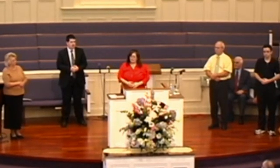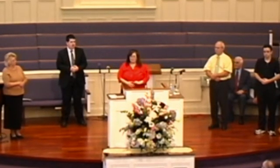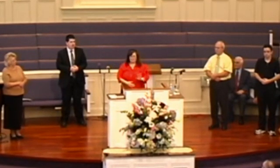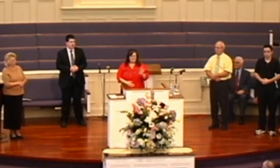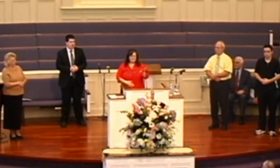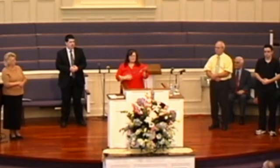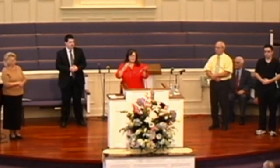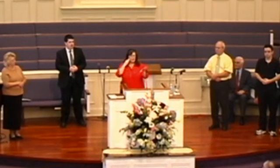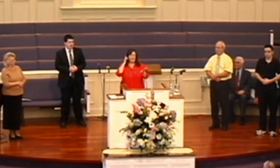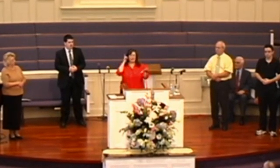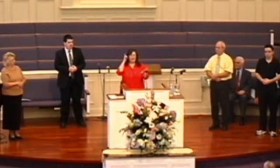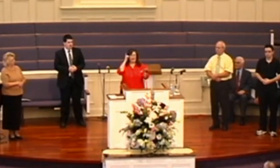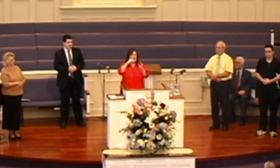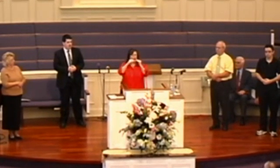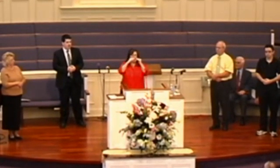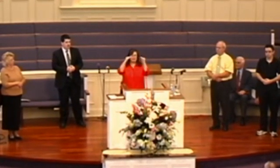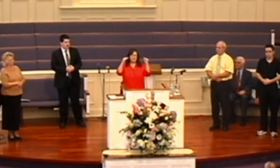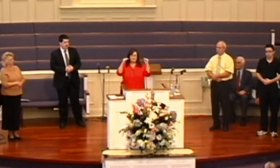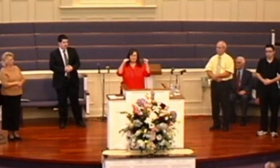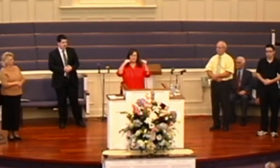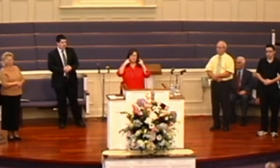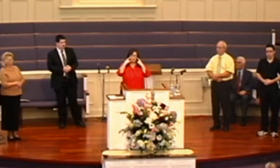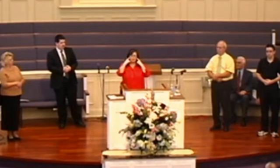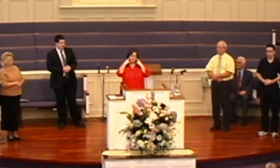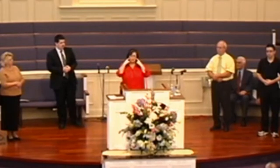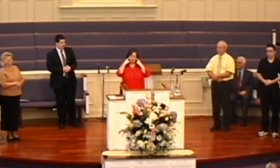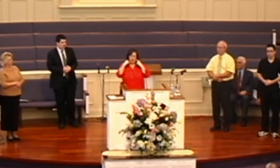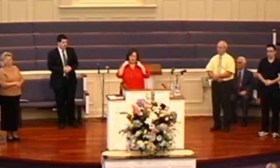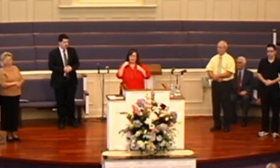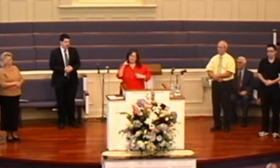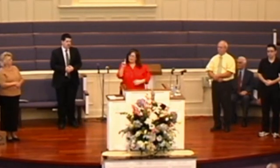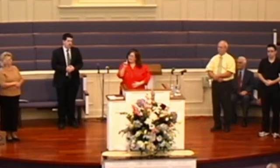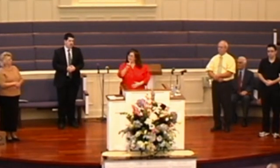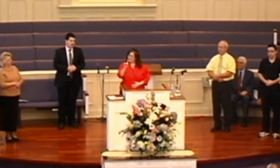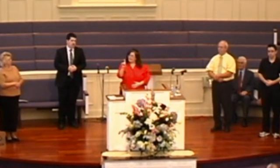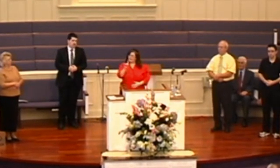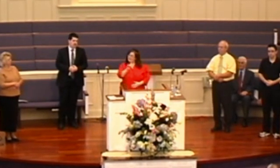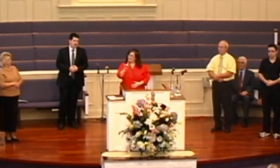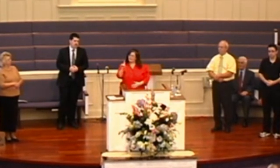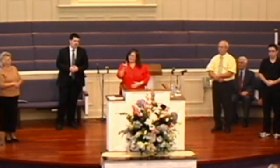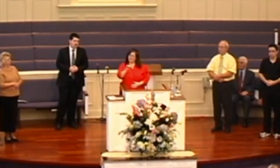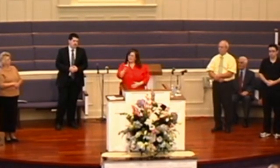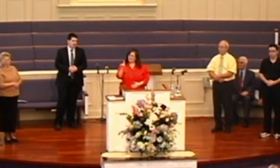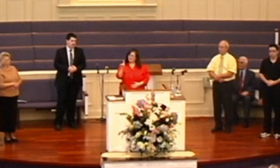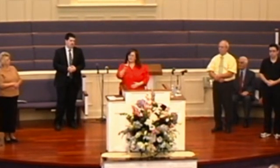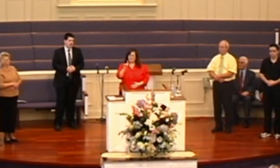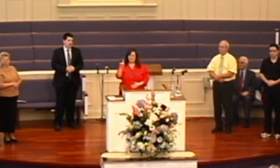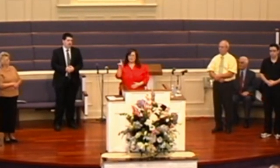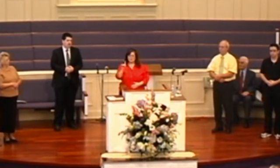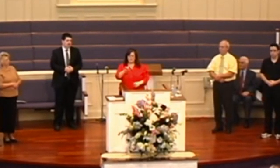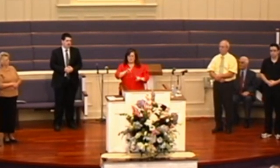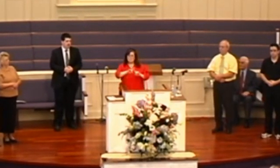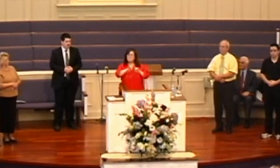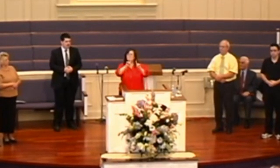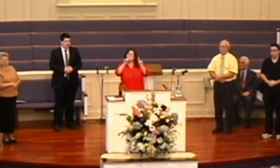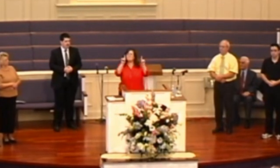And I Know Up In Heaven You Are Not Supposed To Cry